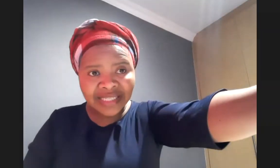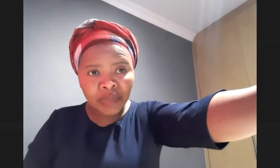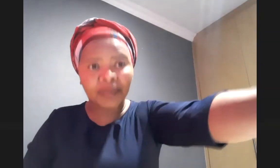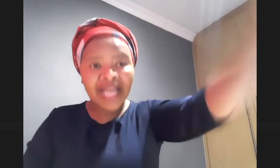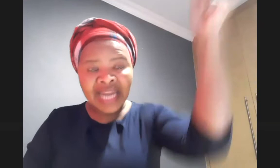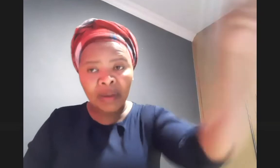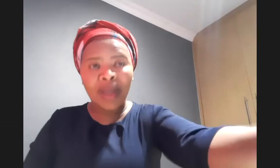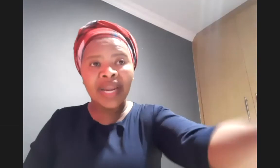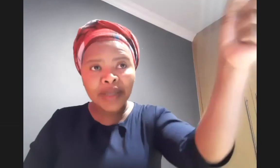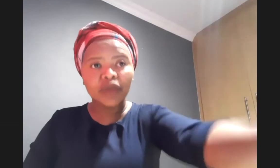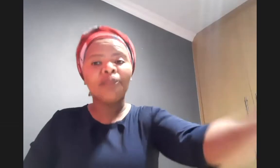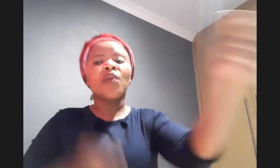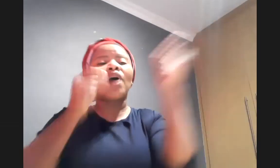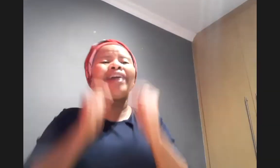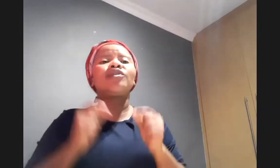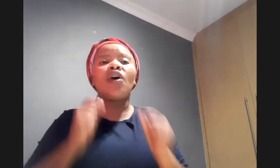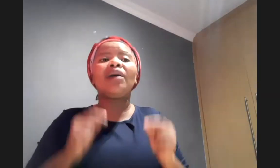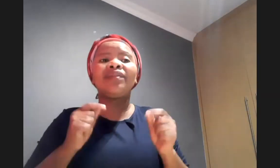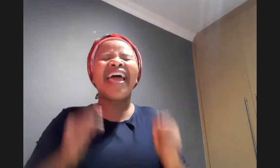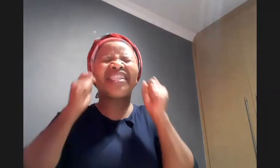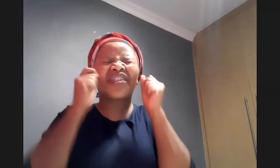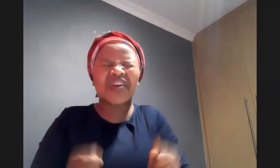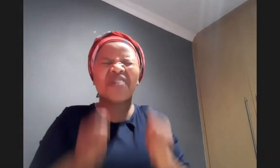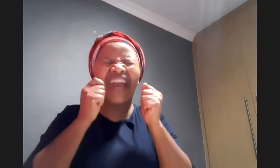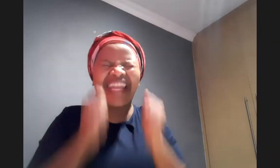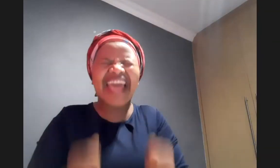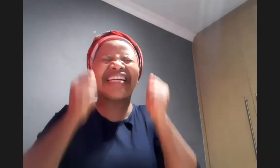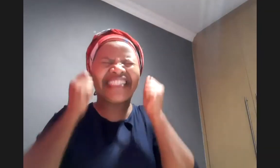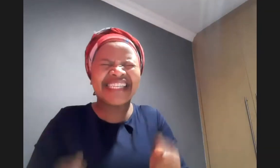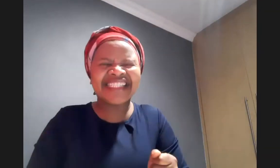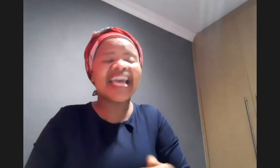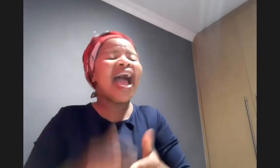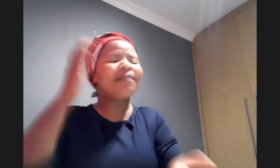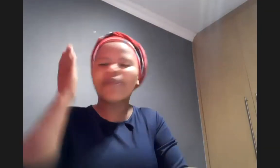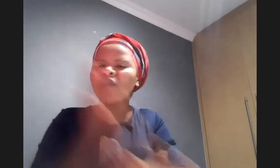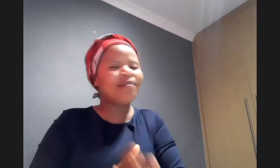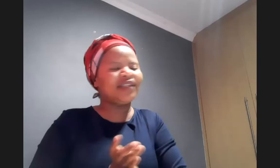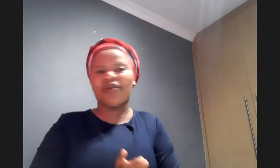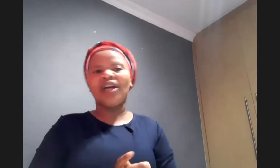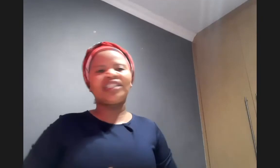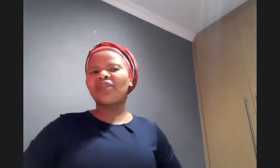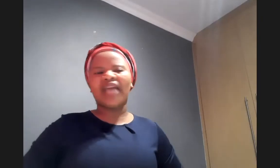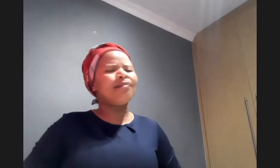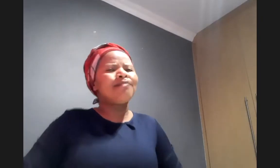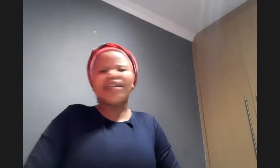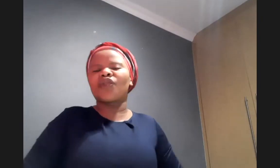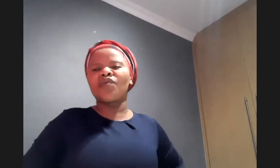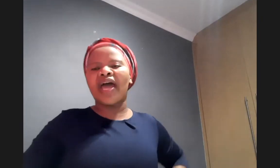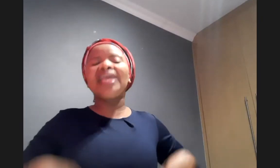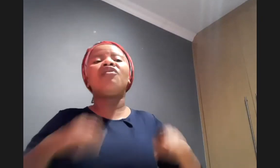in people number one number two we are going to go out there and serve like jesus i promise you jesus would come much sooner if